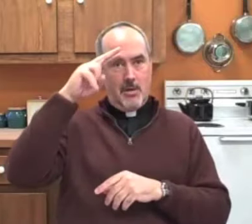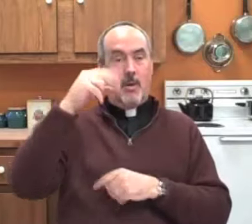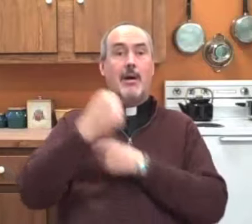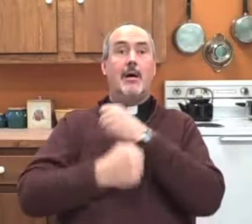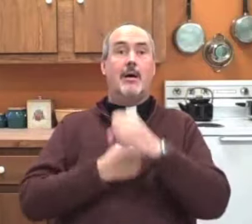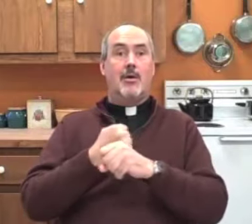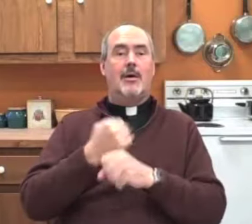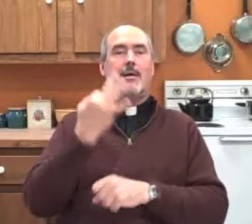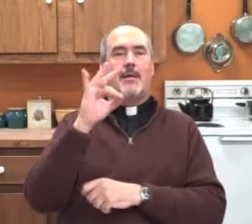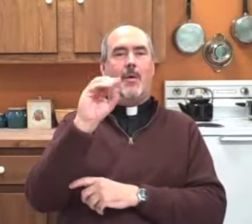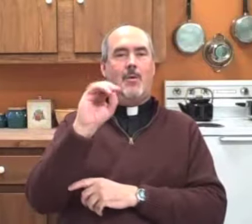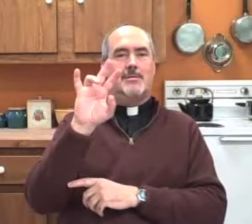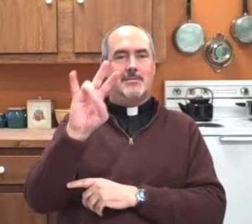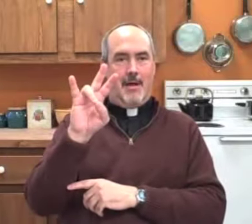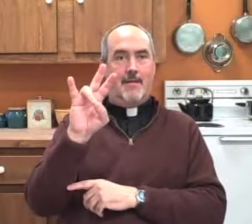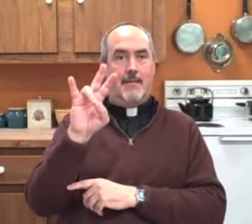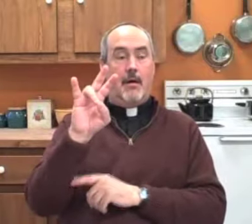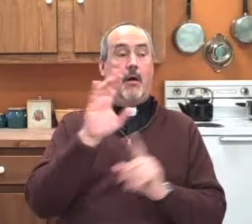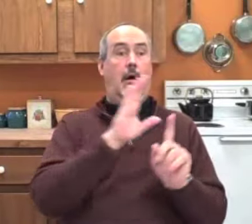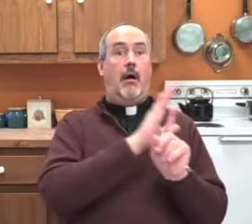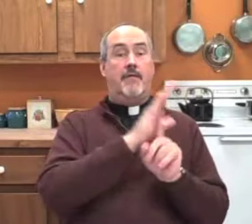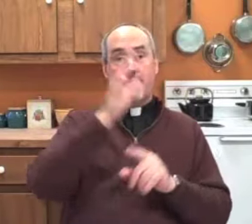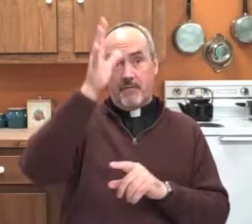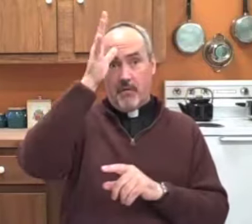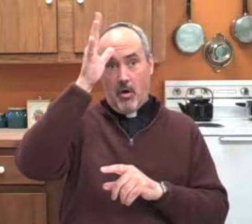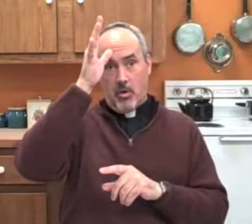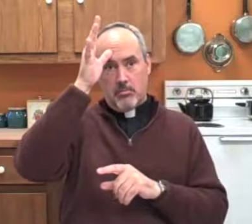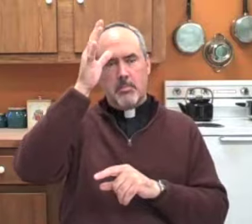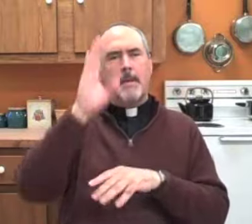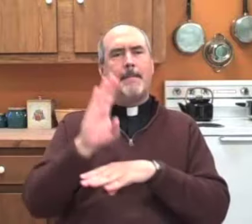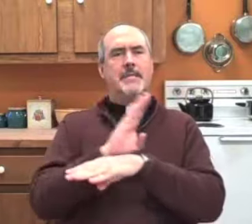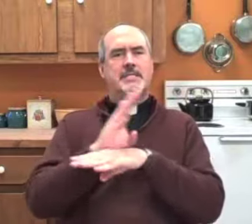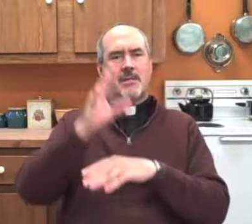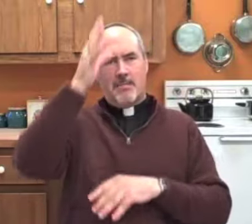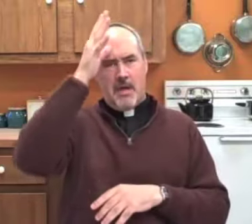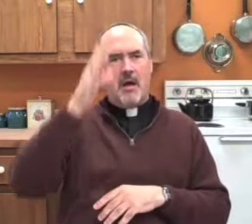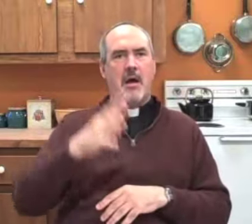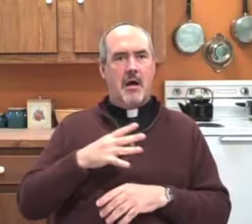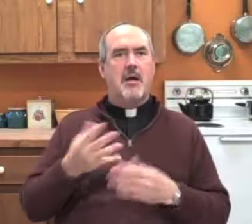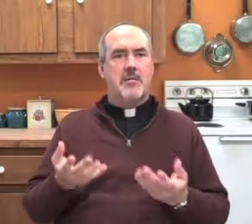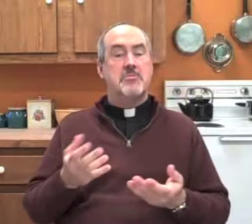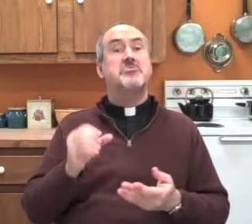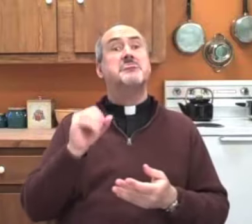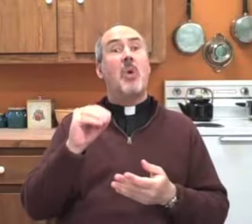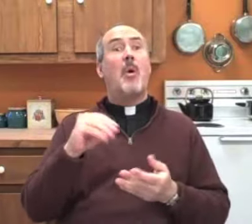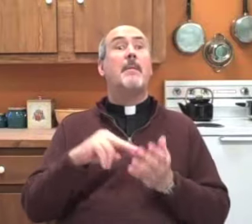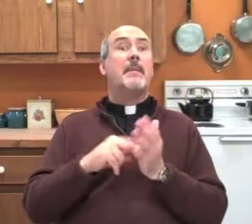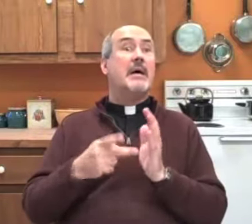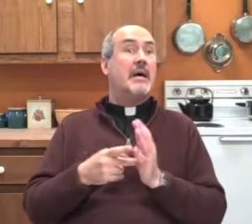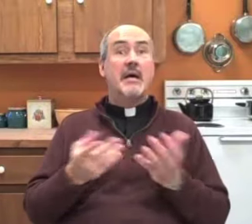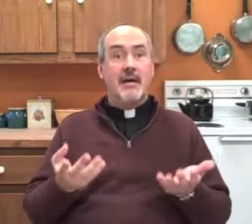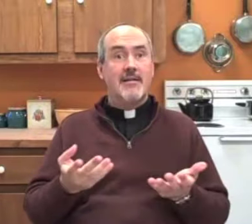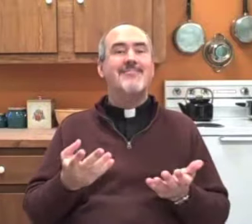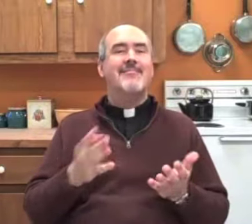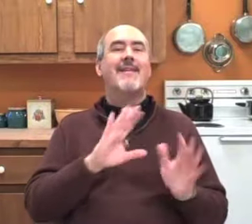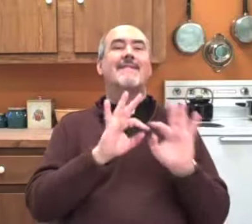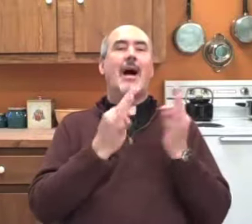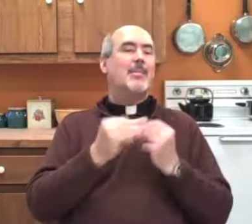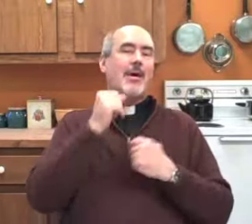Maria was born in Mexico in 1907. Her father was a businessman, which meant